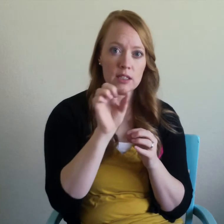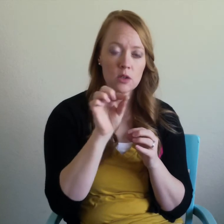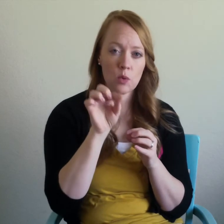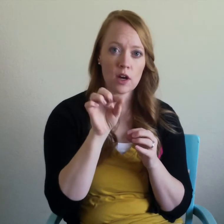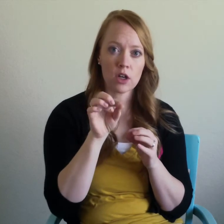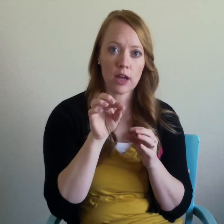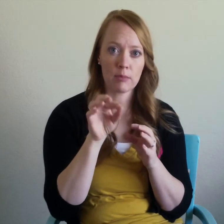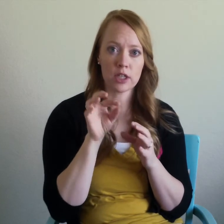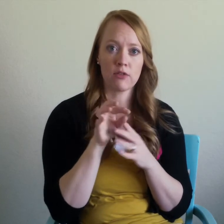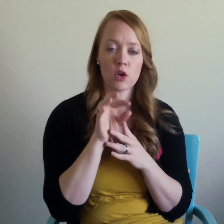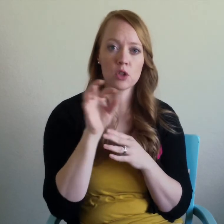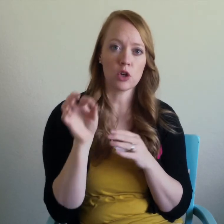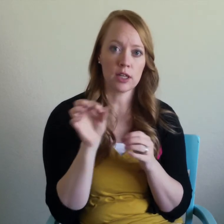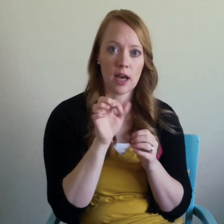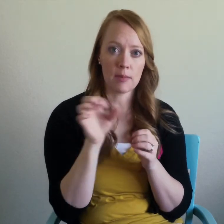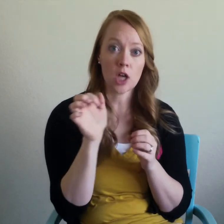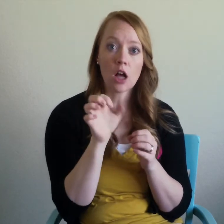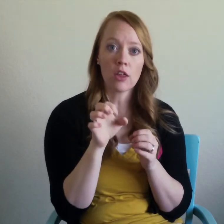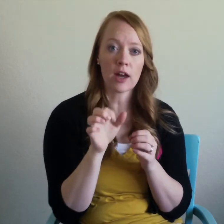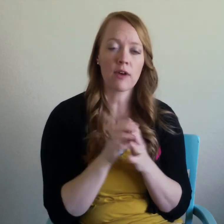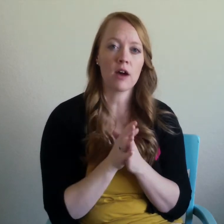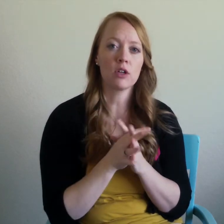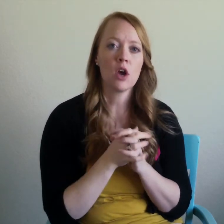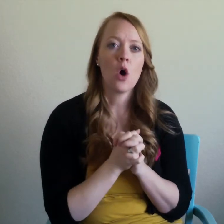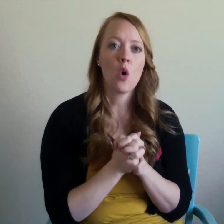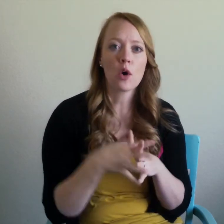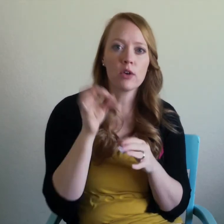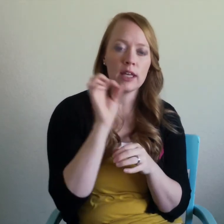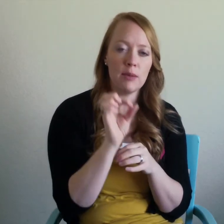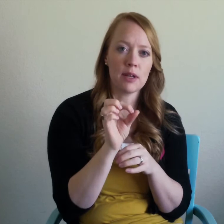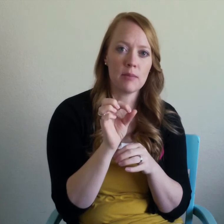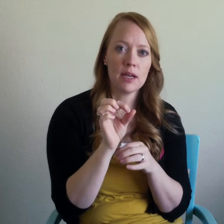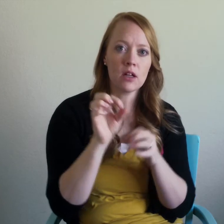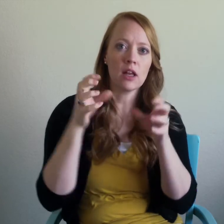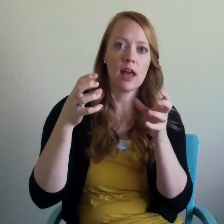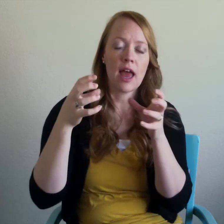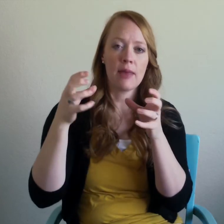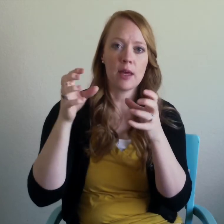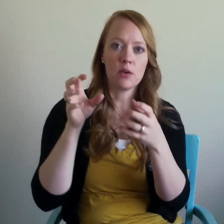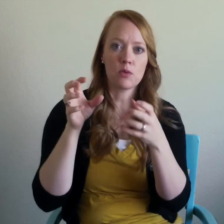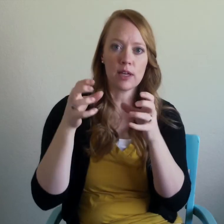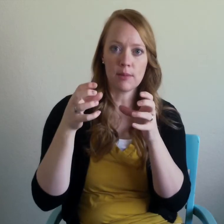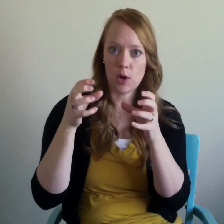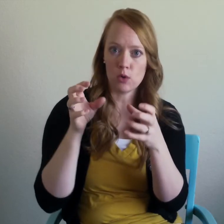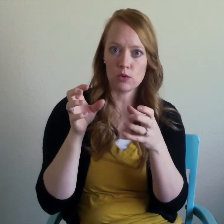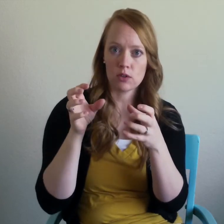where your camera is going to focus you can toggle that around or you can keep it in the middle and then recompose